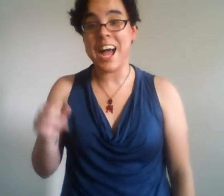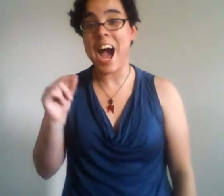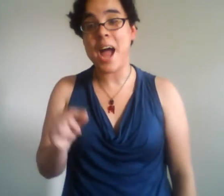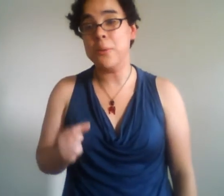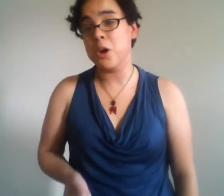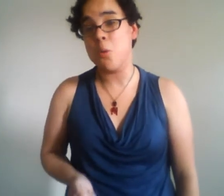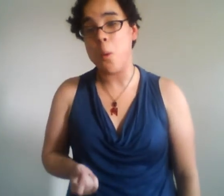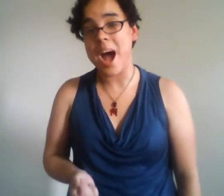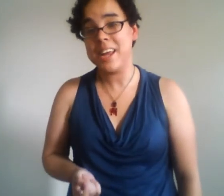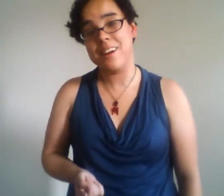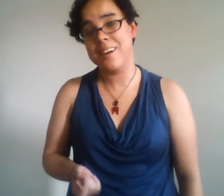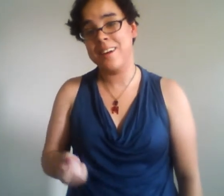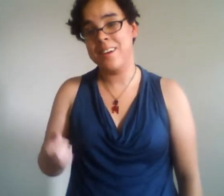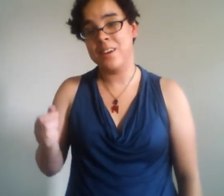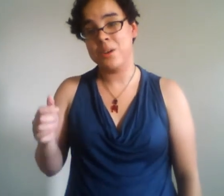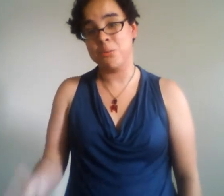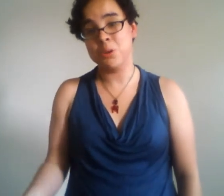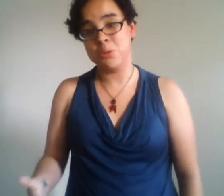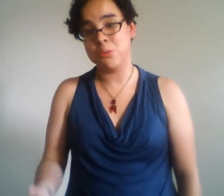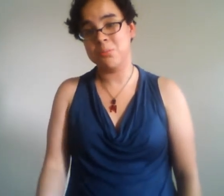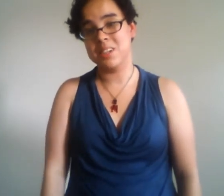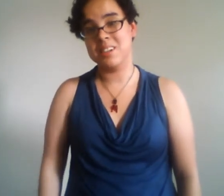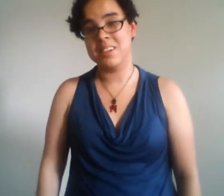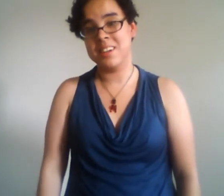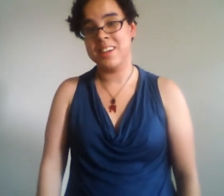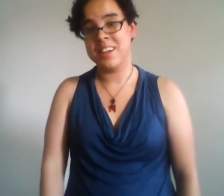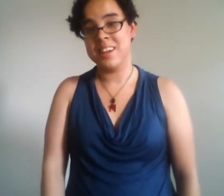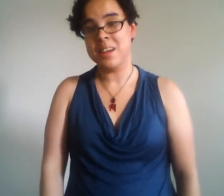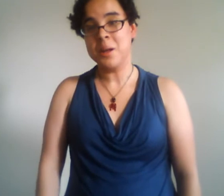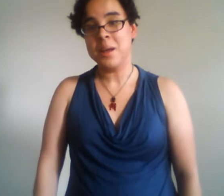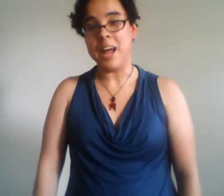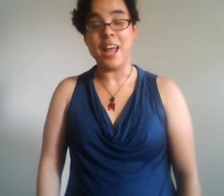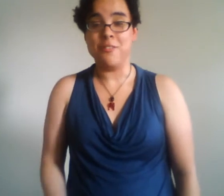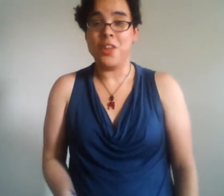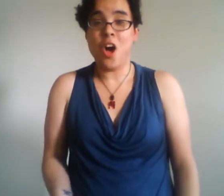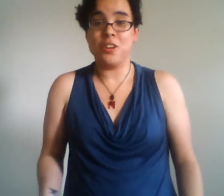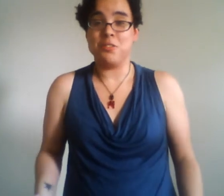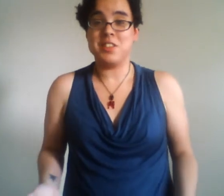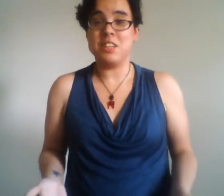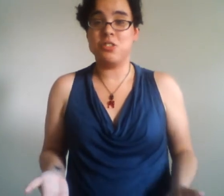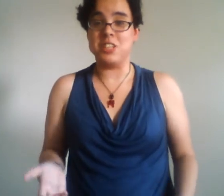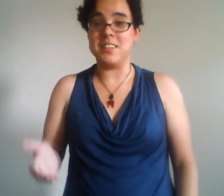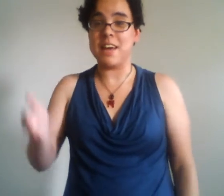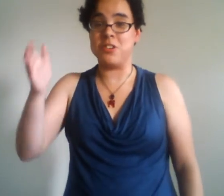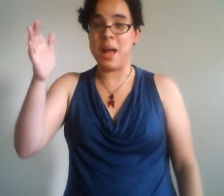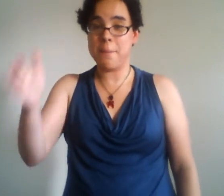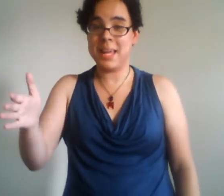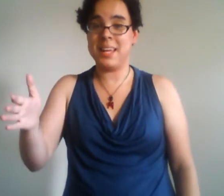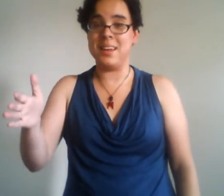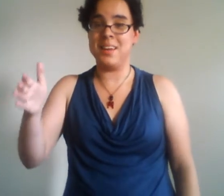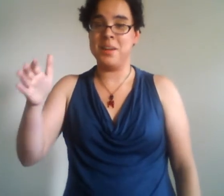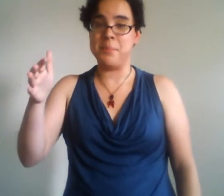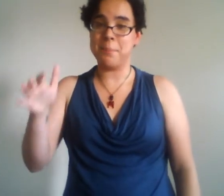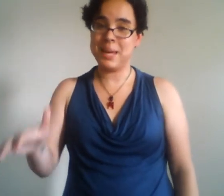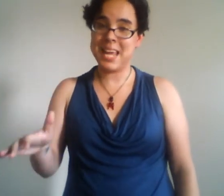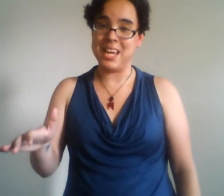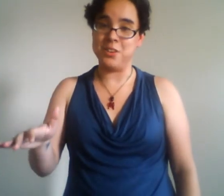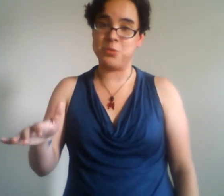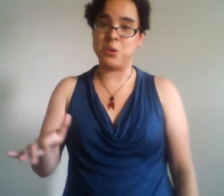I require room I have longed for centuries after not pen but page for